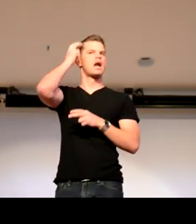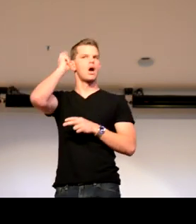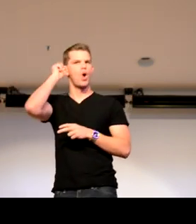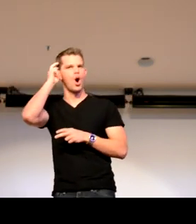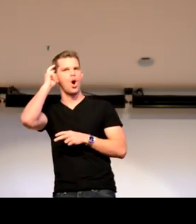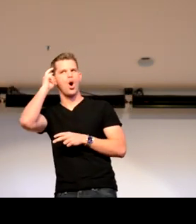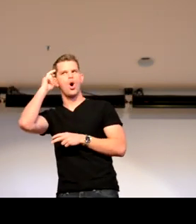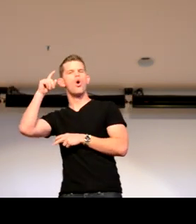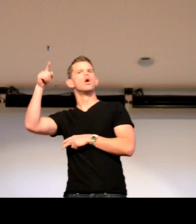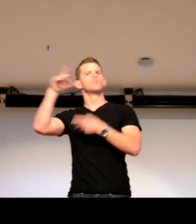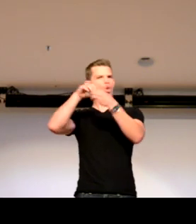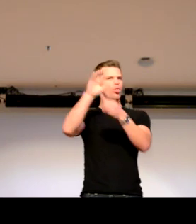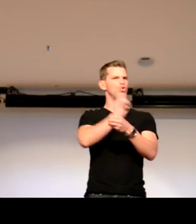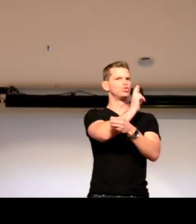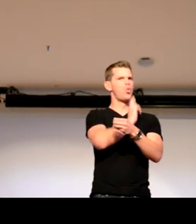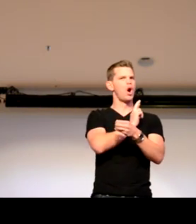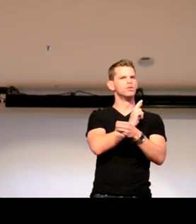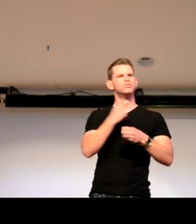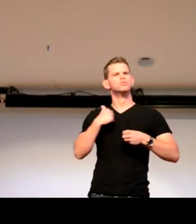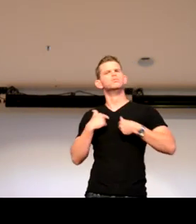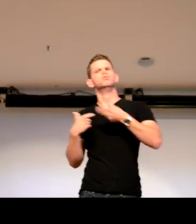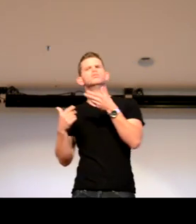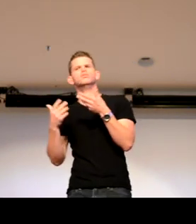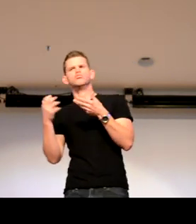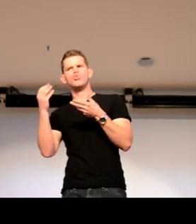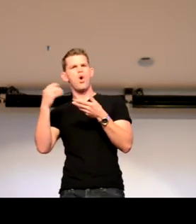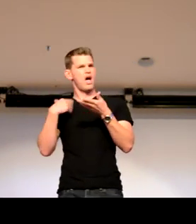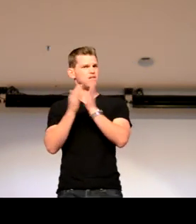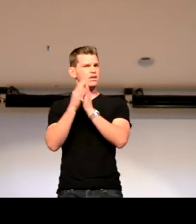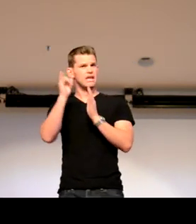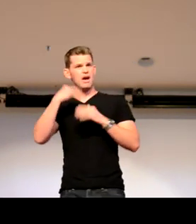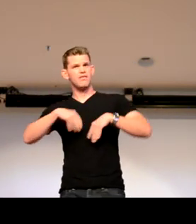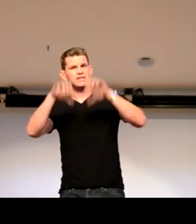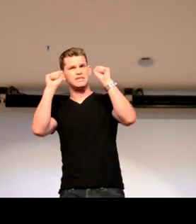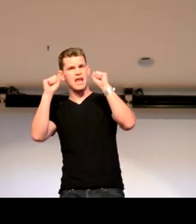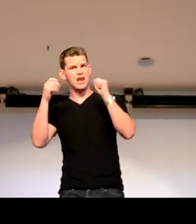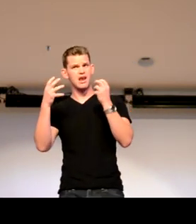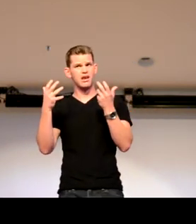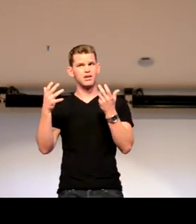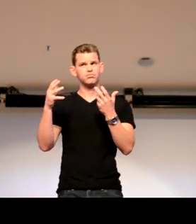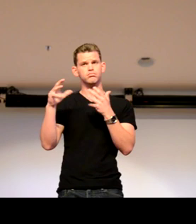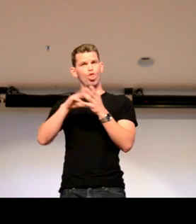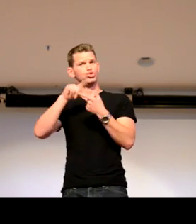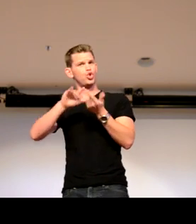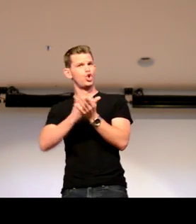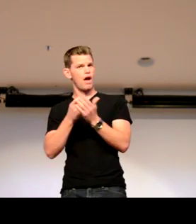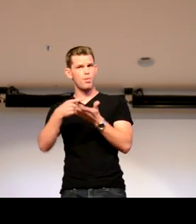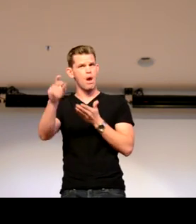And I'm good to say that to the interpreter, you know. And so, you know, I said, do I have to take some sort of